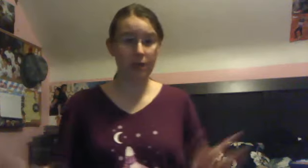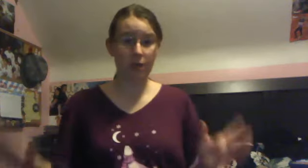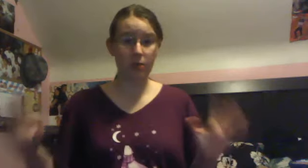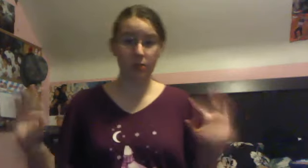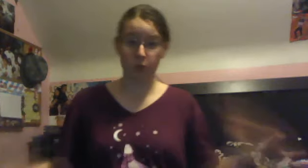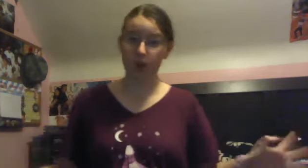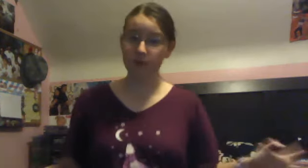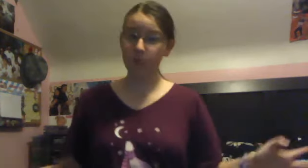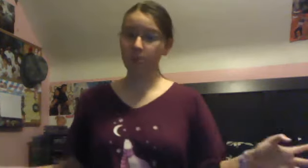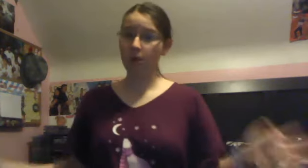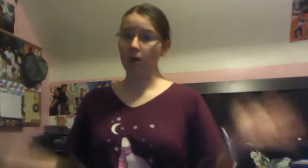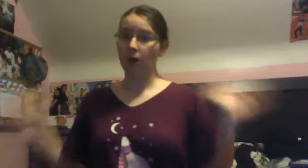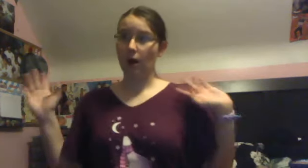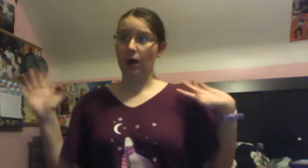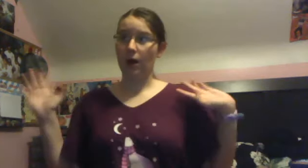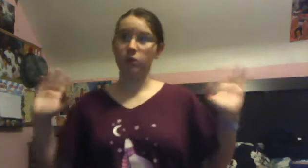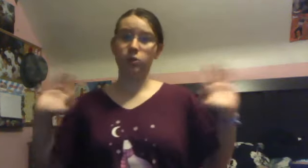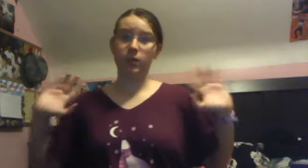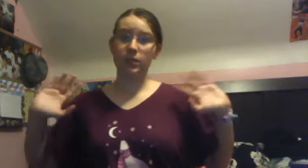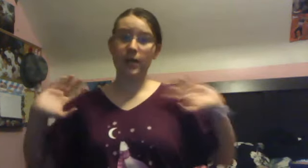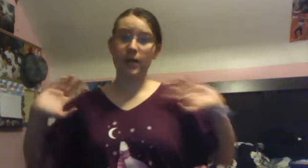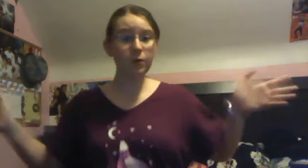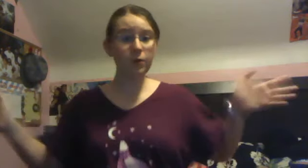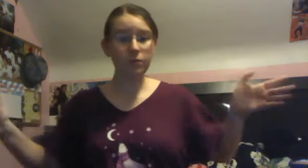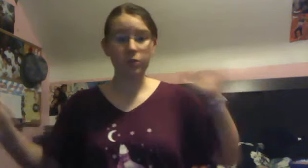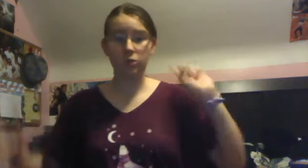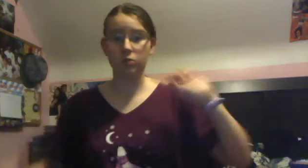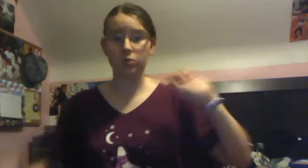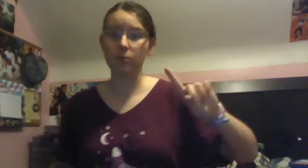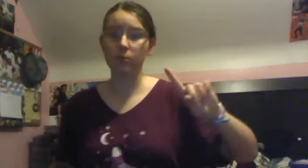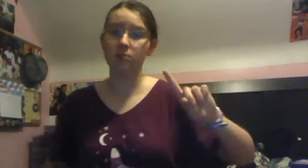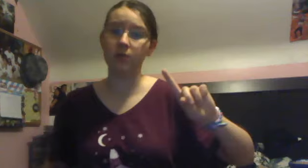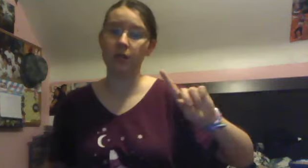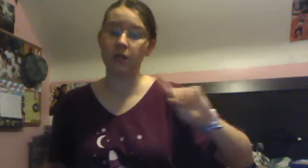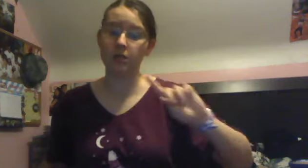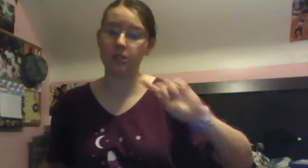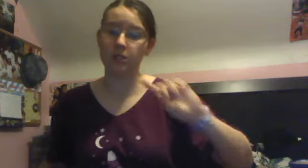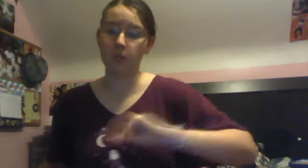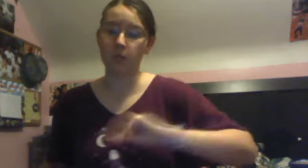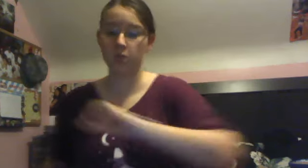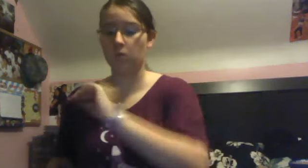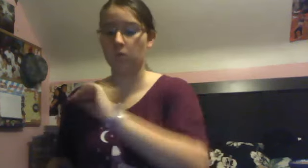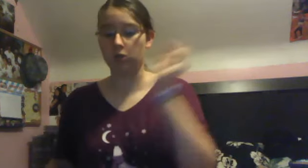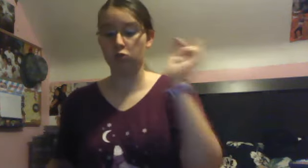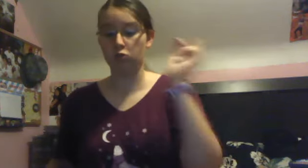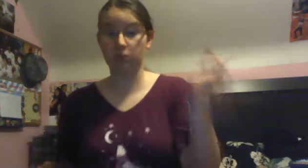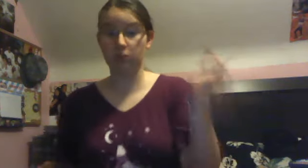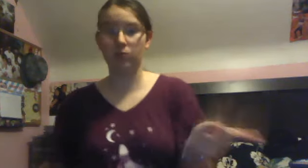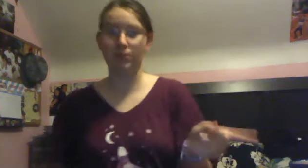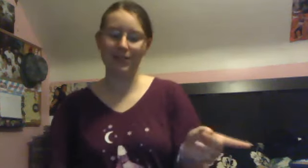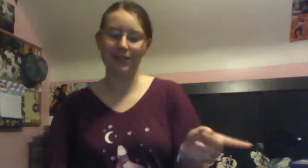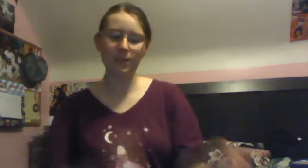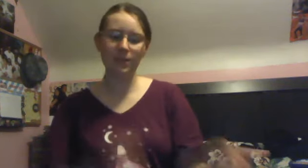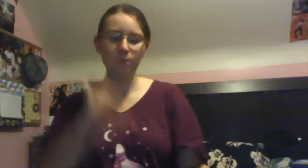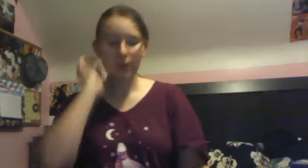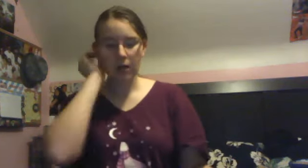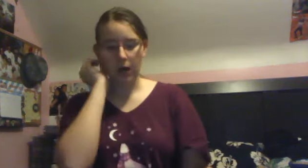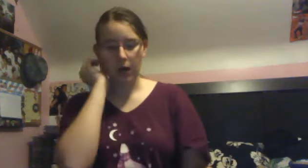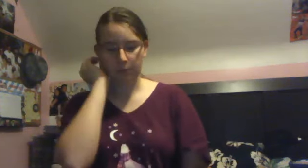it's private. I'm not showing it to anyone. I showed it to one person because that person wanted to be able to get back to see it. I might